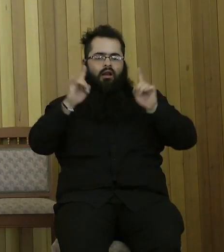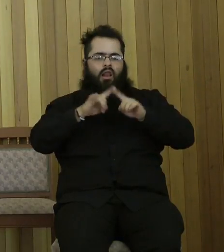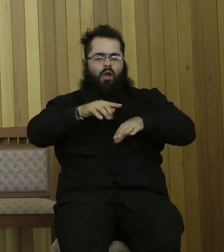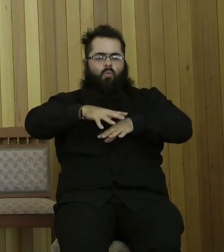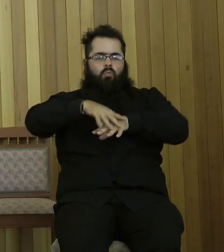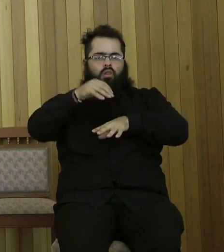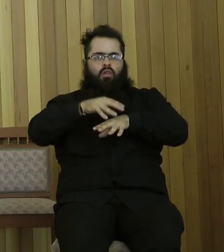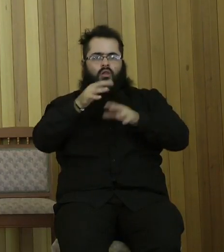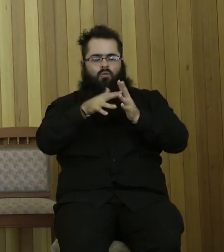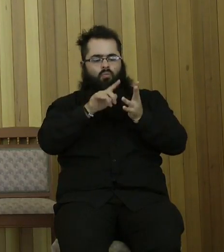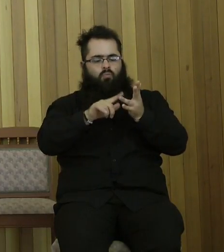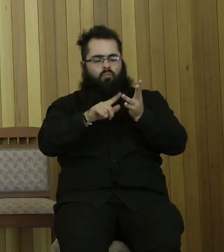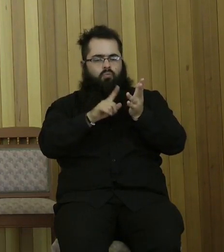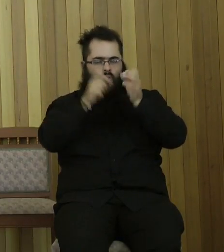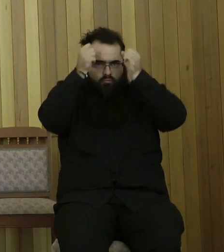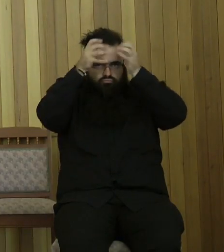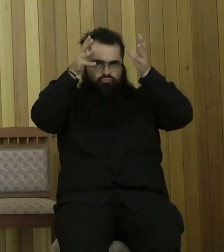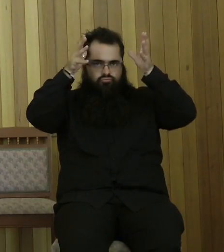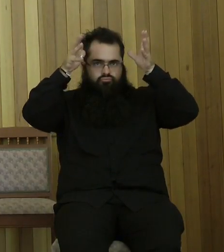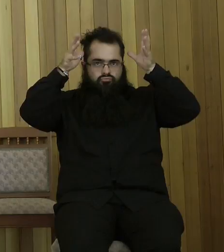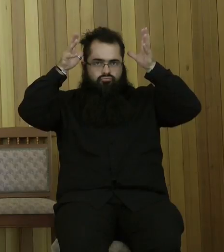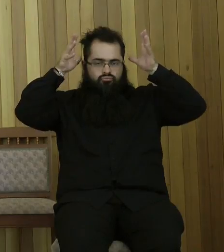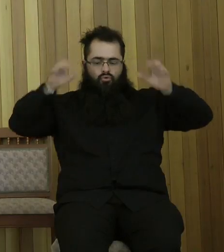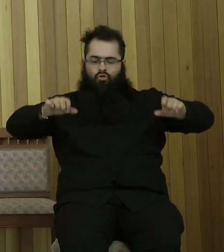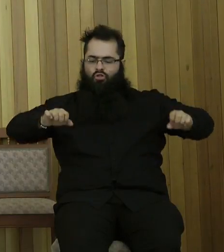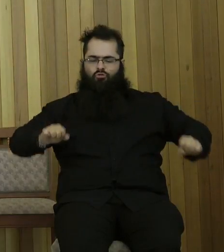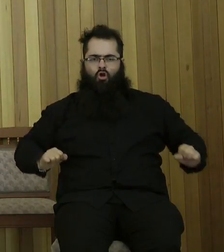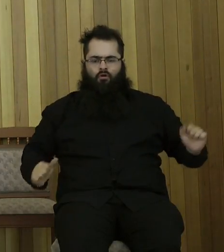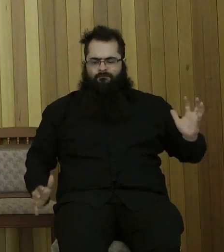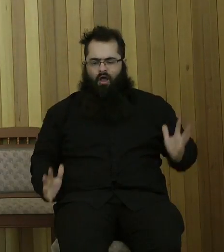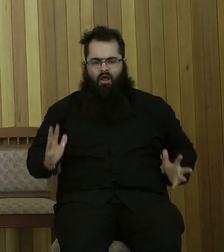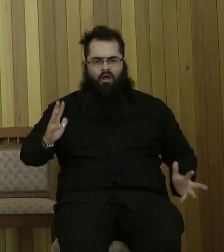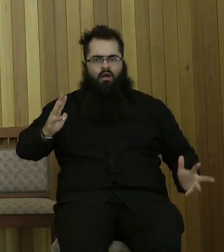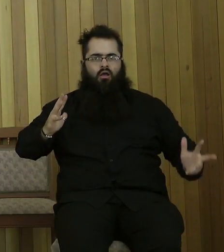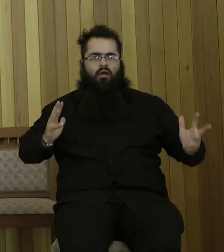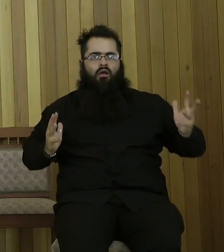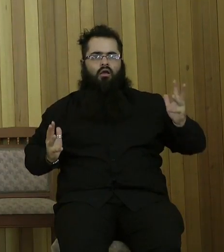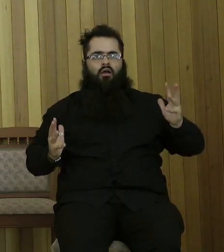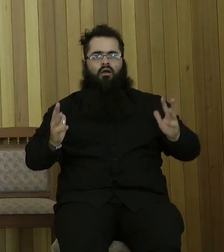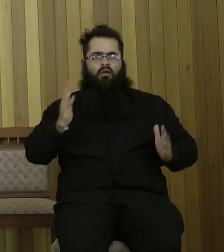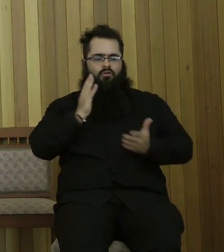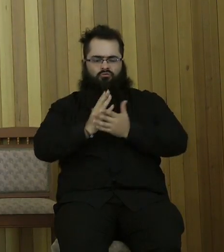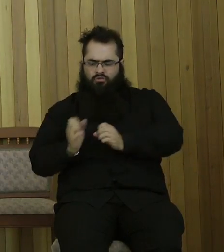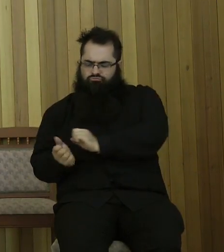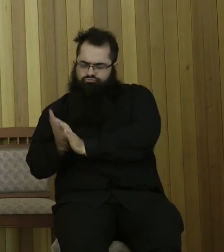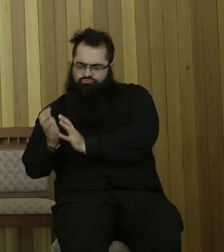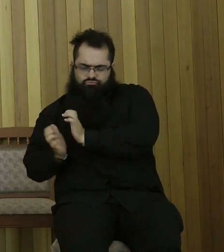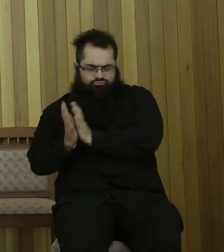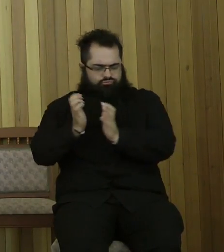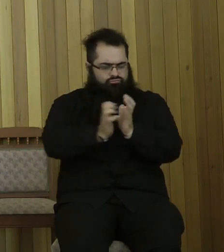His throne was a fiery flame, its wheels a burning fire. A fiery stream issued